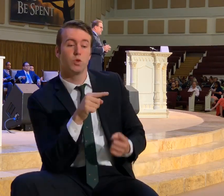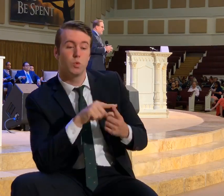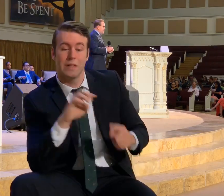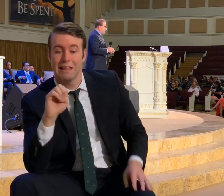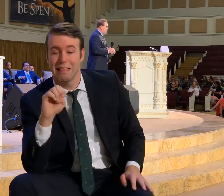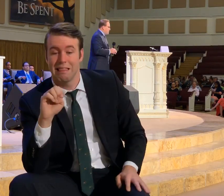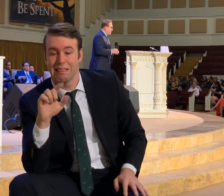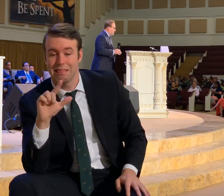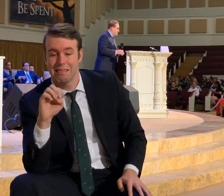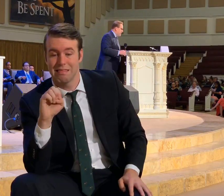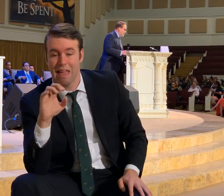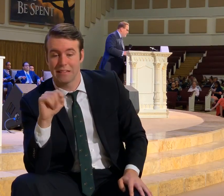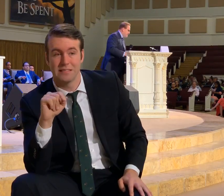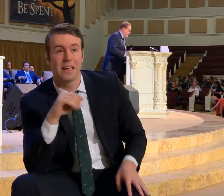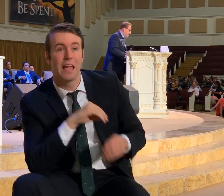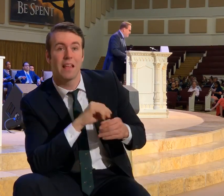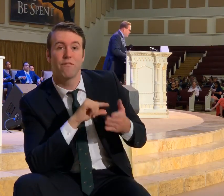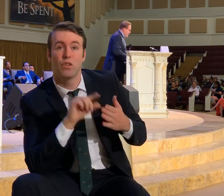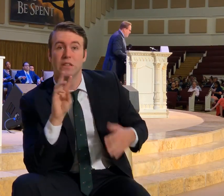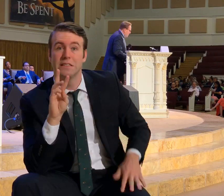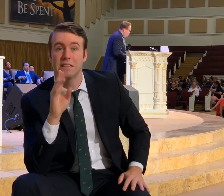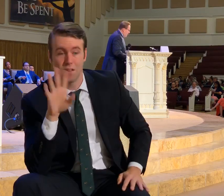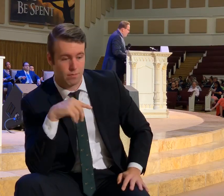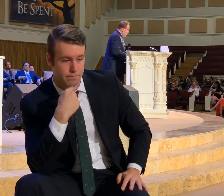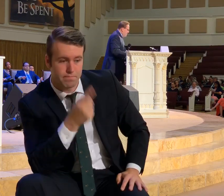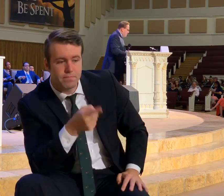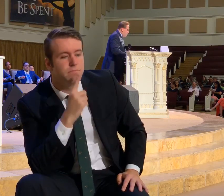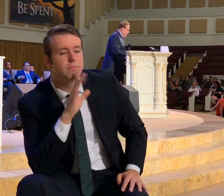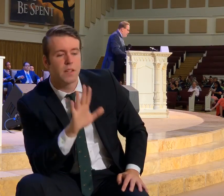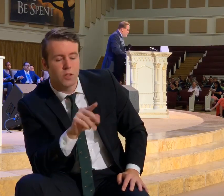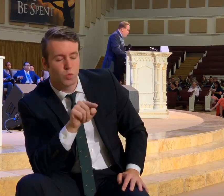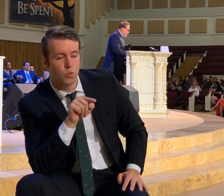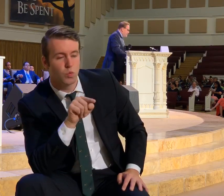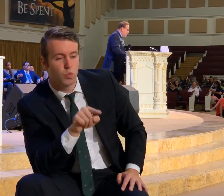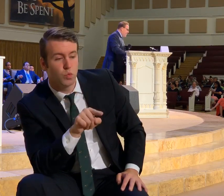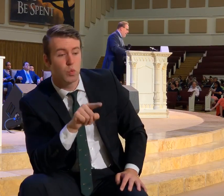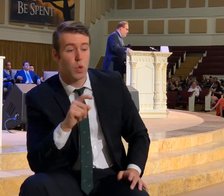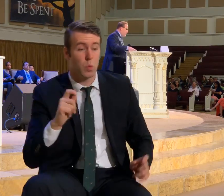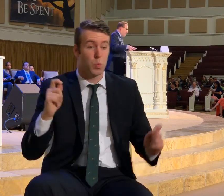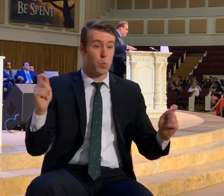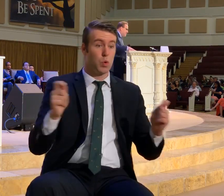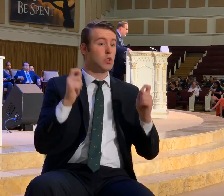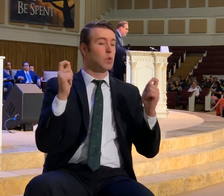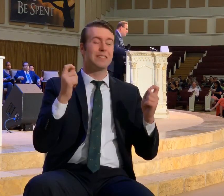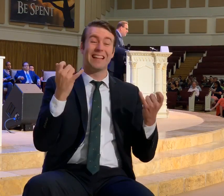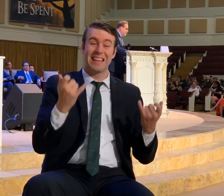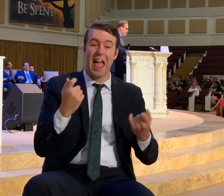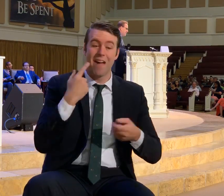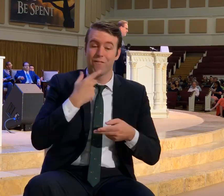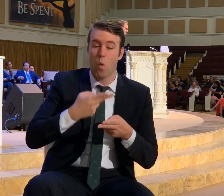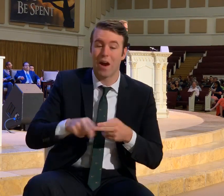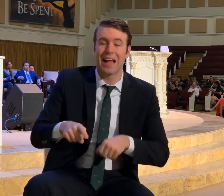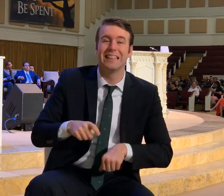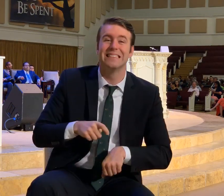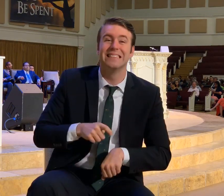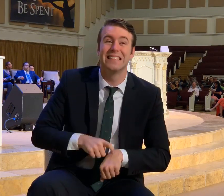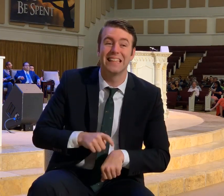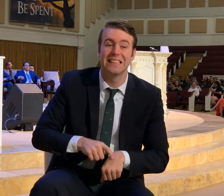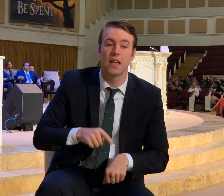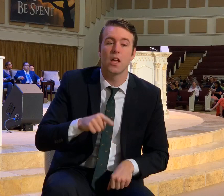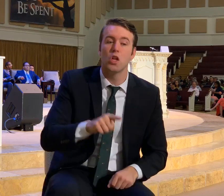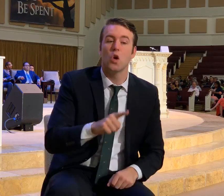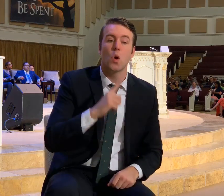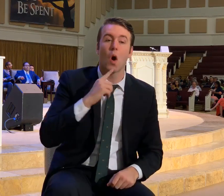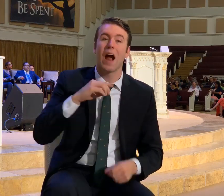He says in verse number six. says. Wherein ye greatly rejoice. Though now for a season. Ye